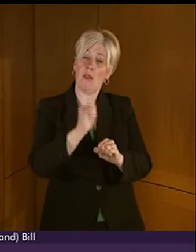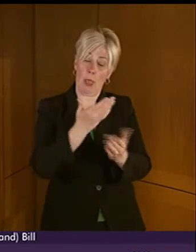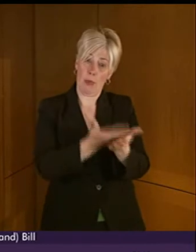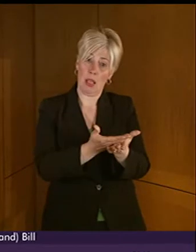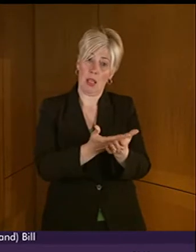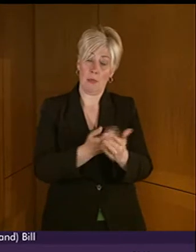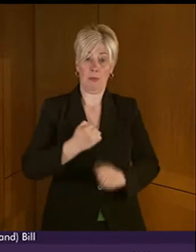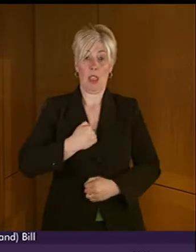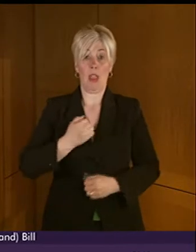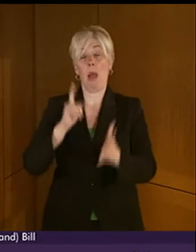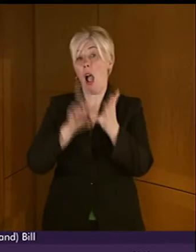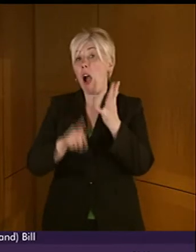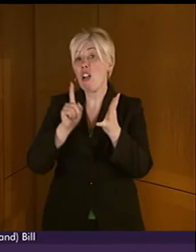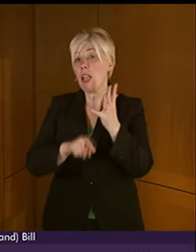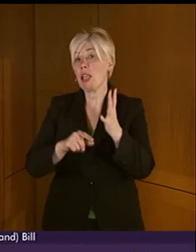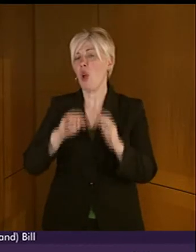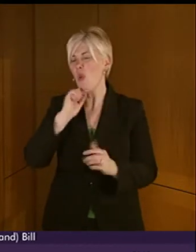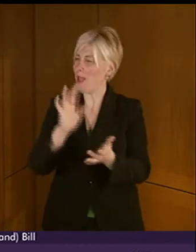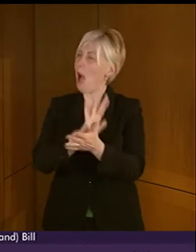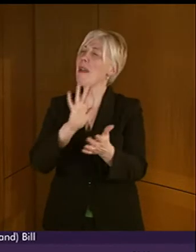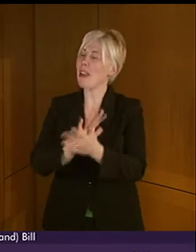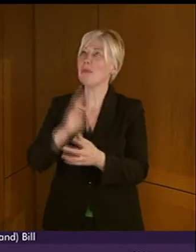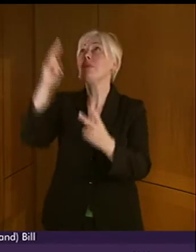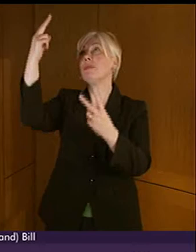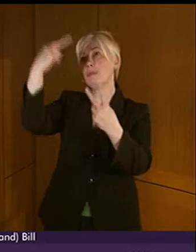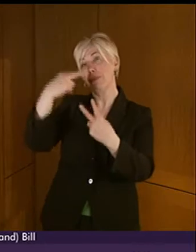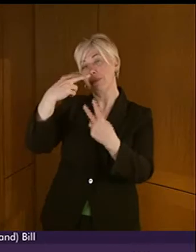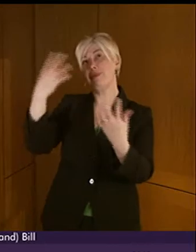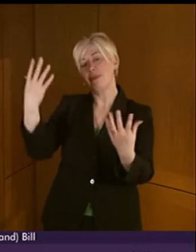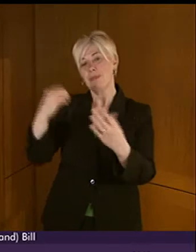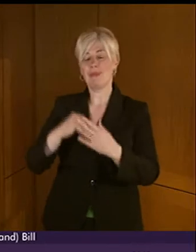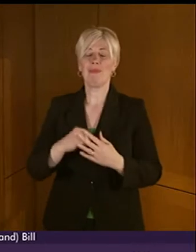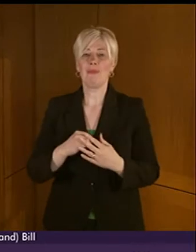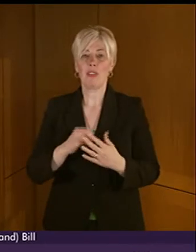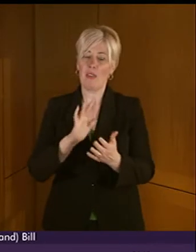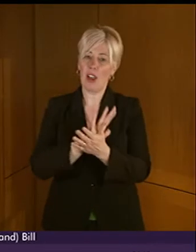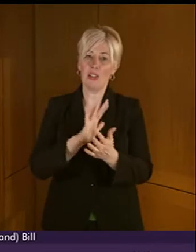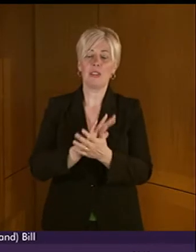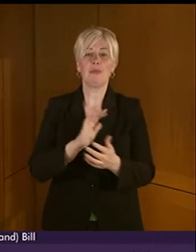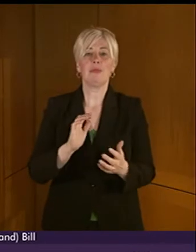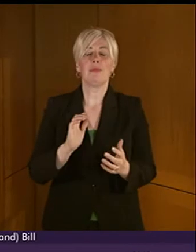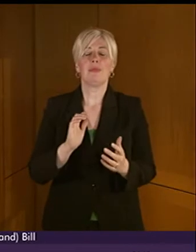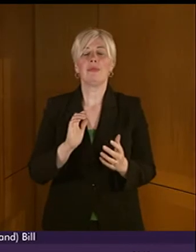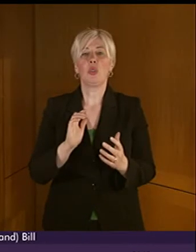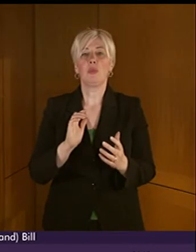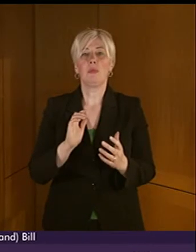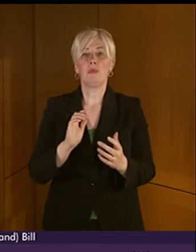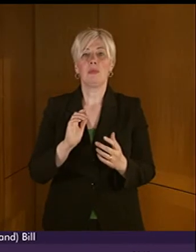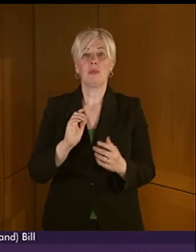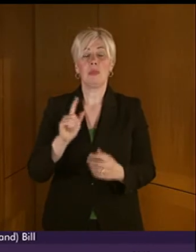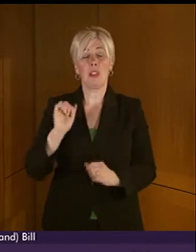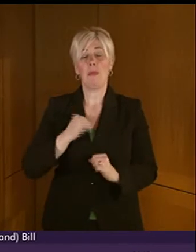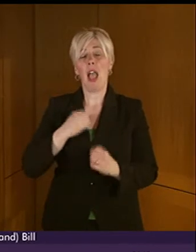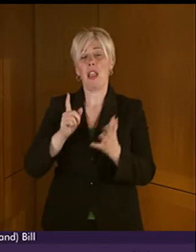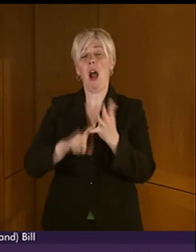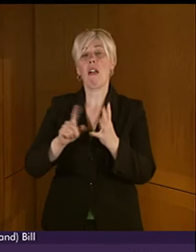My Uncle Joe will be very happy. This is not the first from the floor of this chamber today, but in his memory,